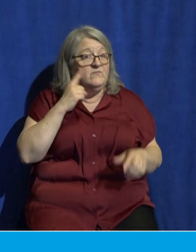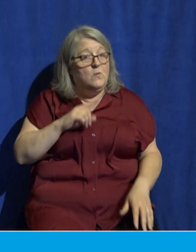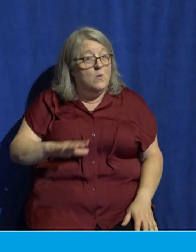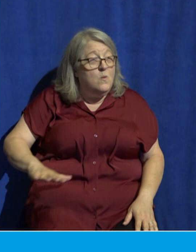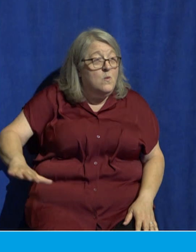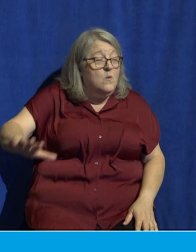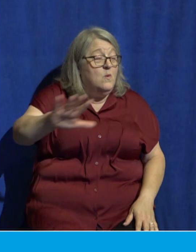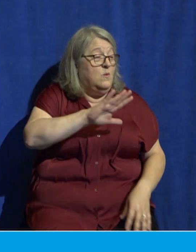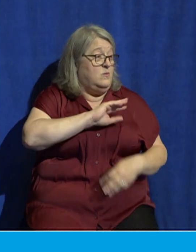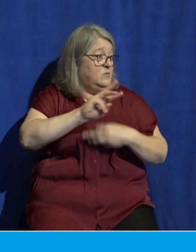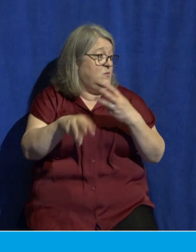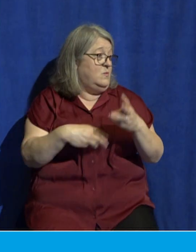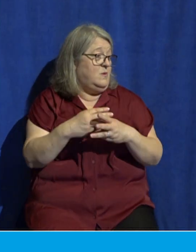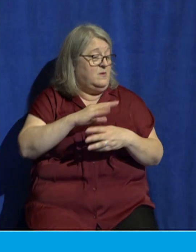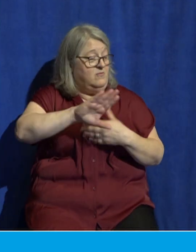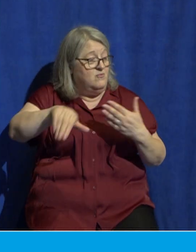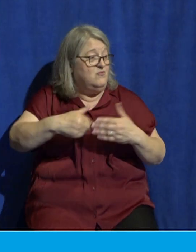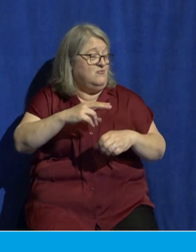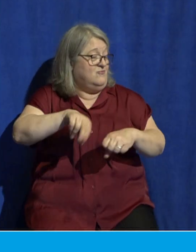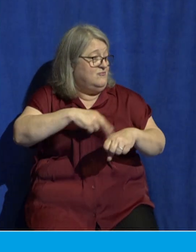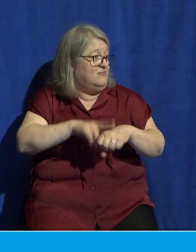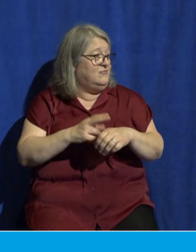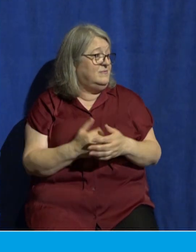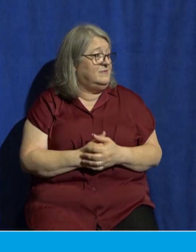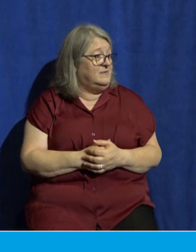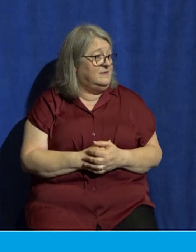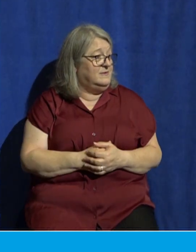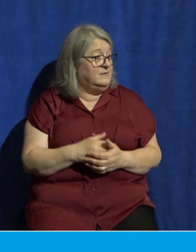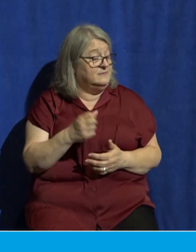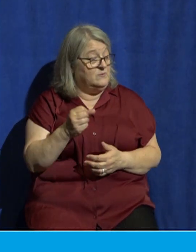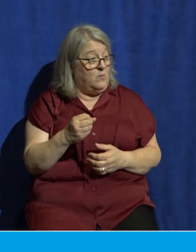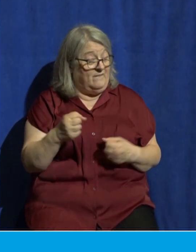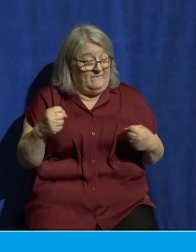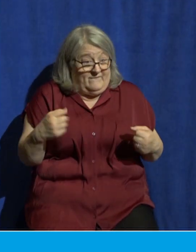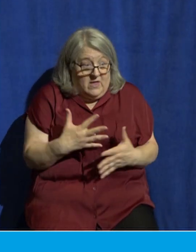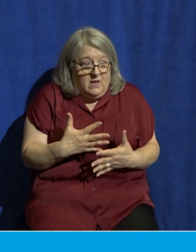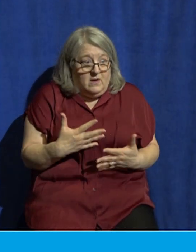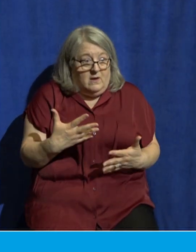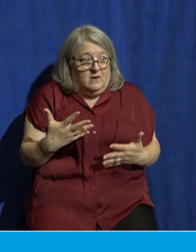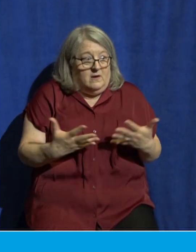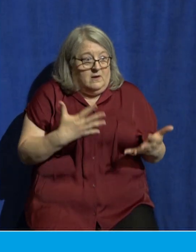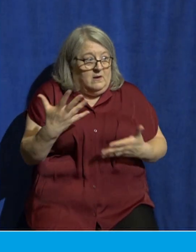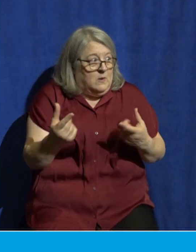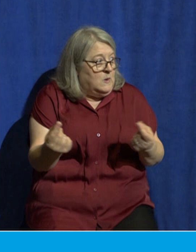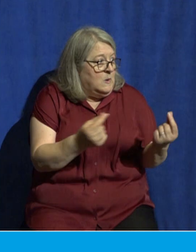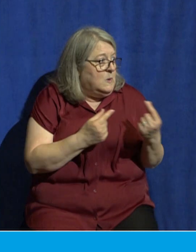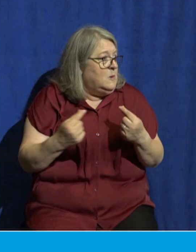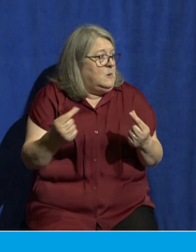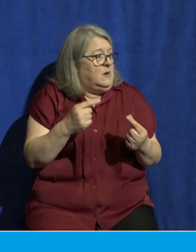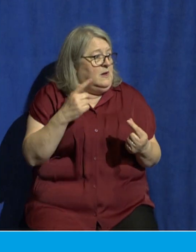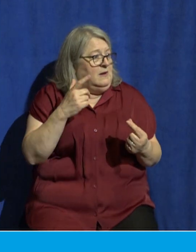Jesus says in the midst of a culture of fear when pandemonium is breaking out and chaos is breaking out